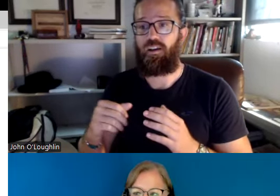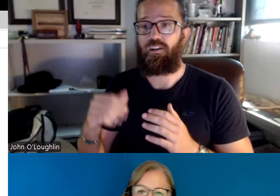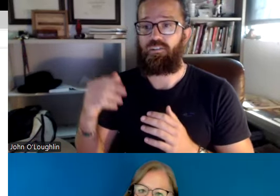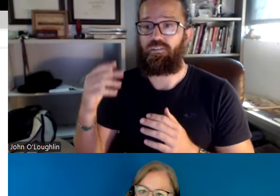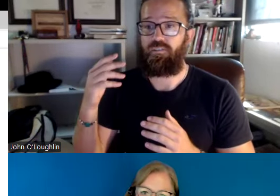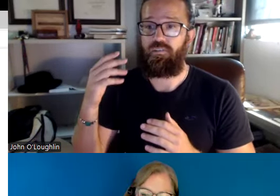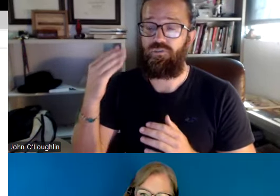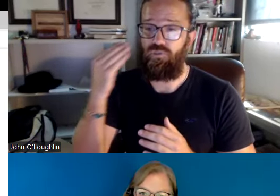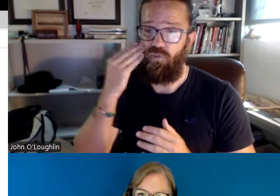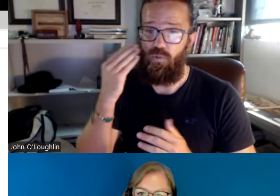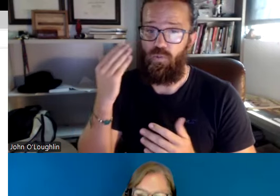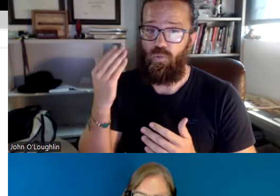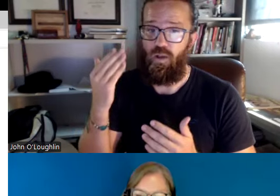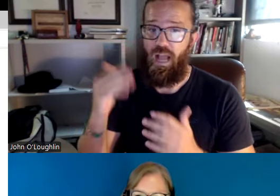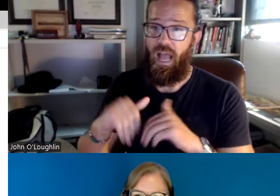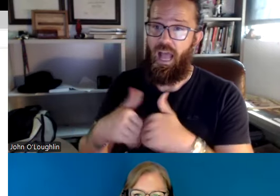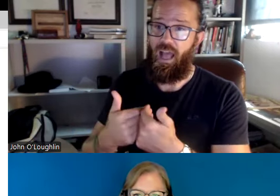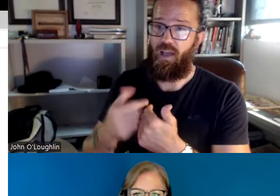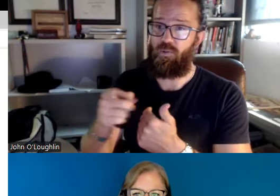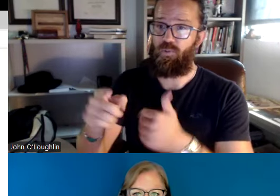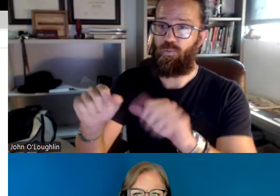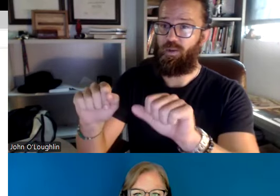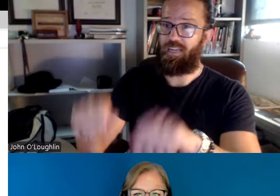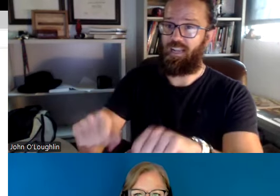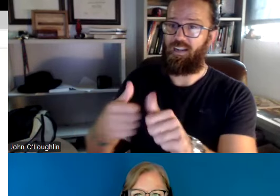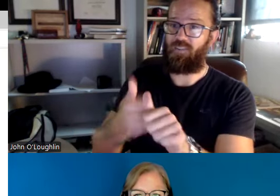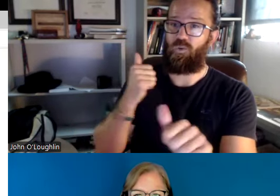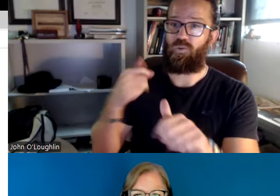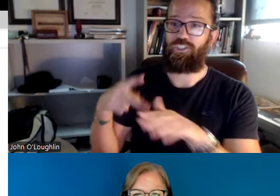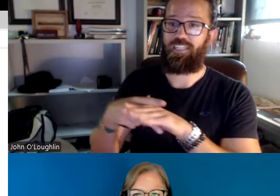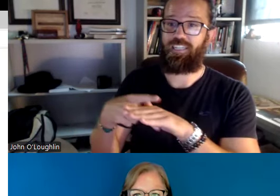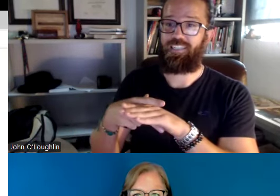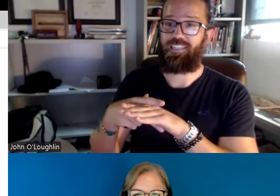Okay, please no cheating. Just understand the rules and responsibilities.